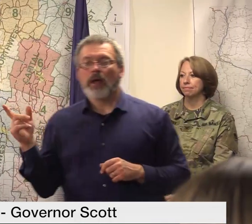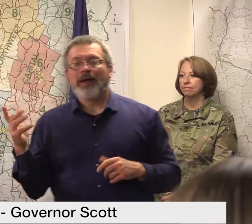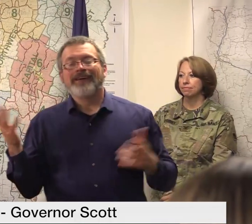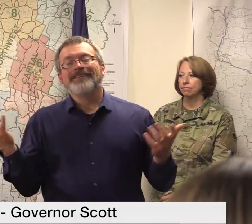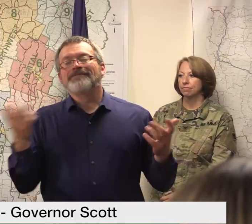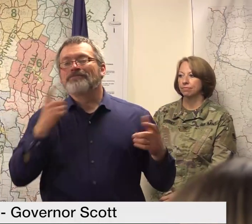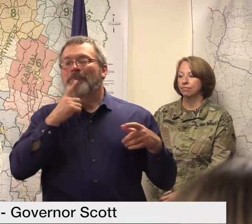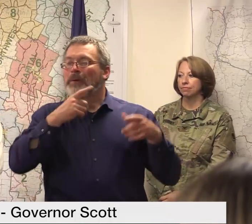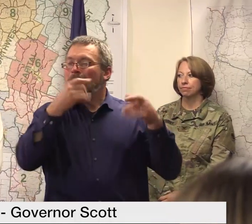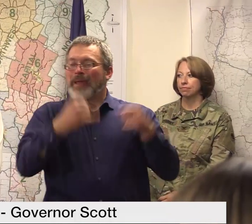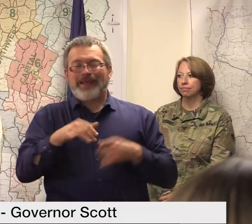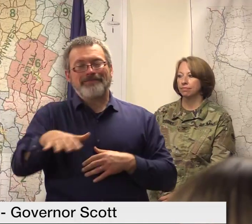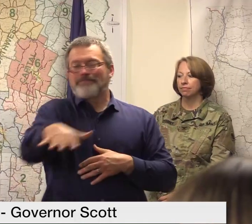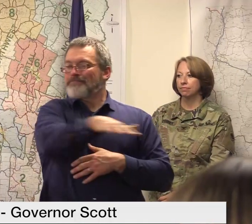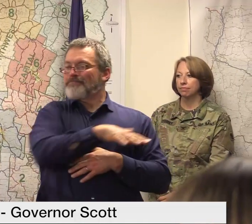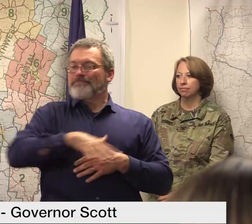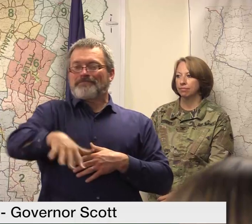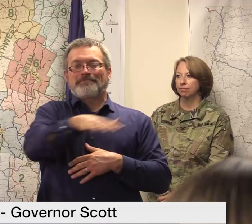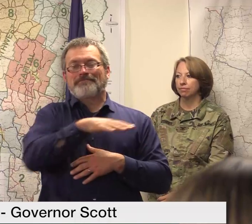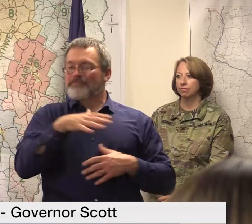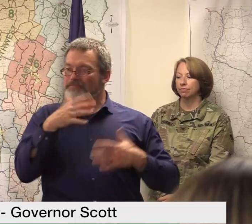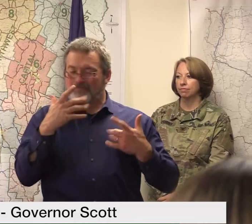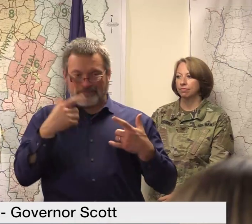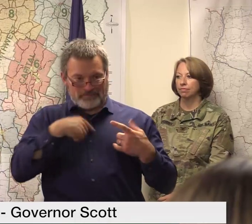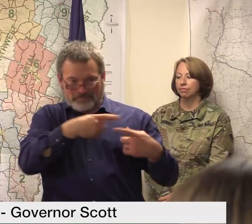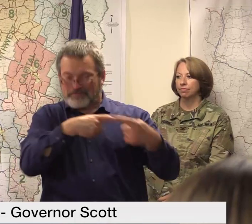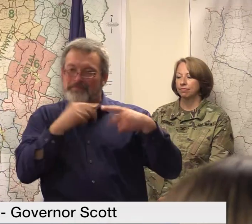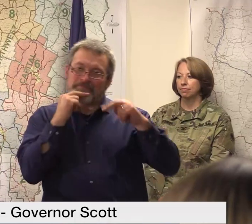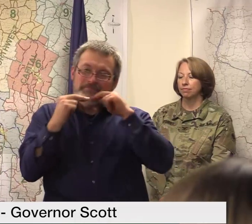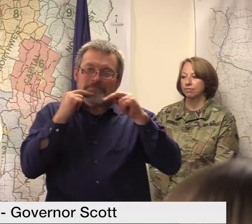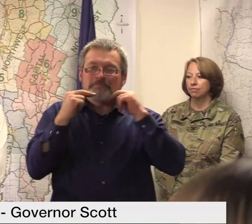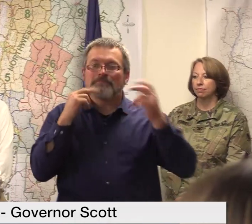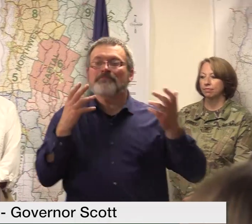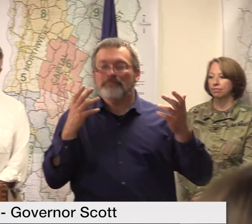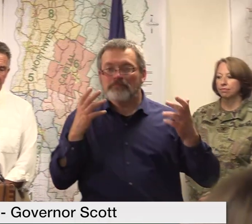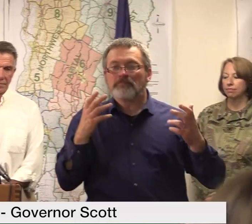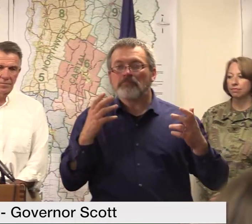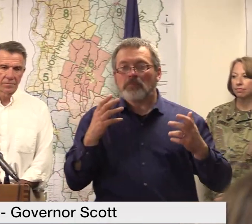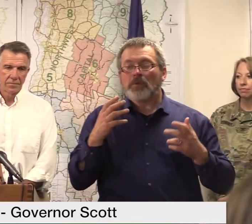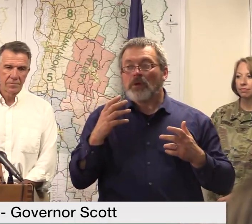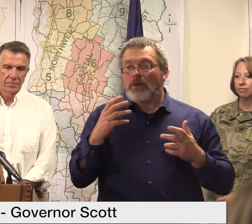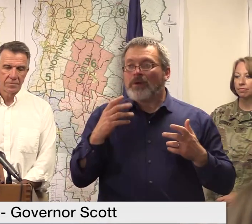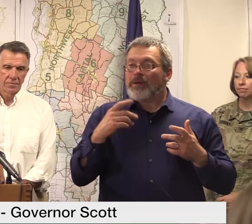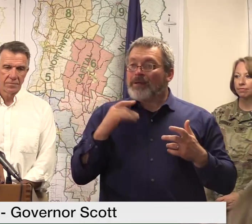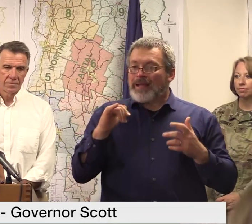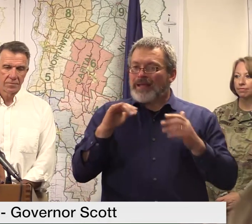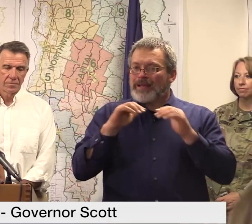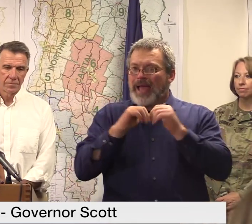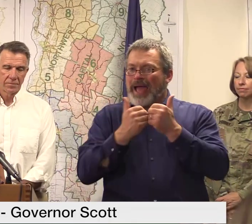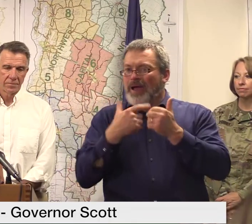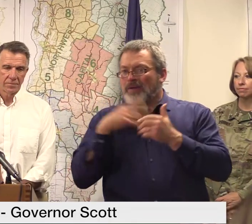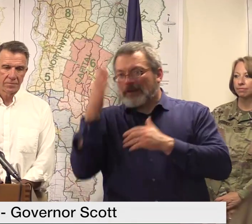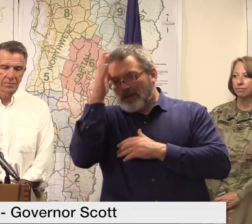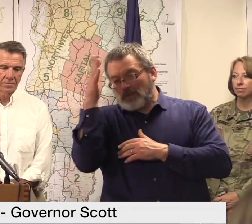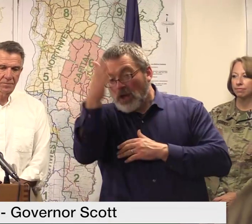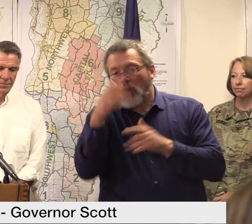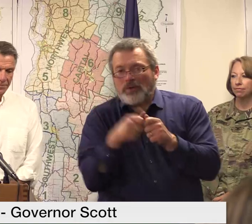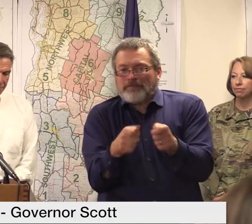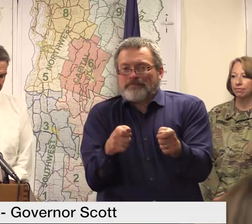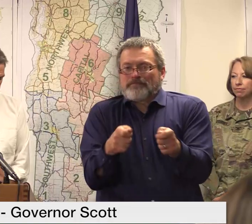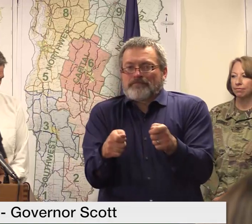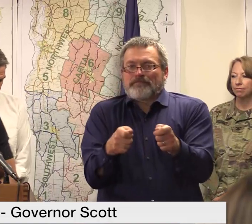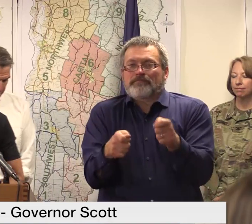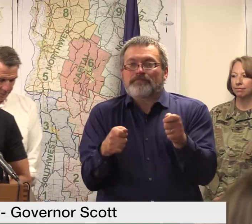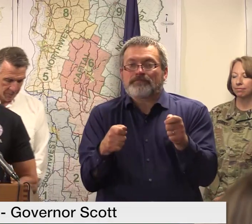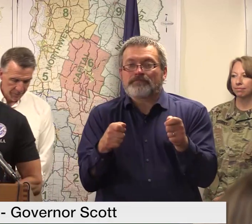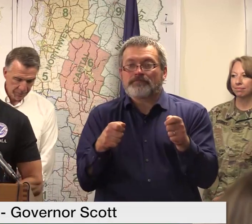if I could just ask add one thing on the mitigation discussion we all remember 2017 pretty well some more than